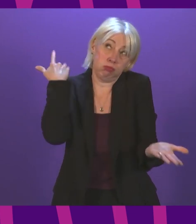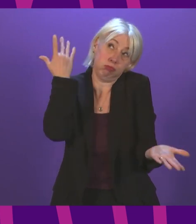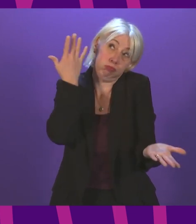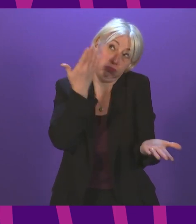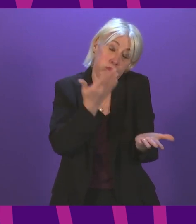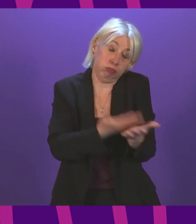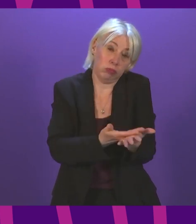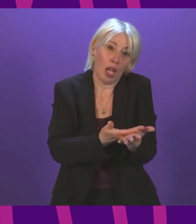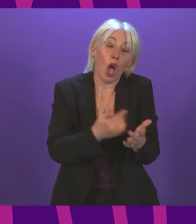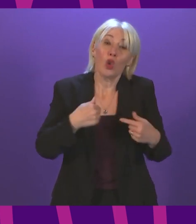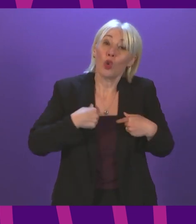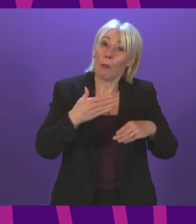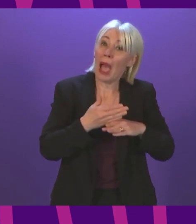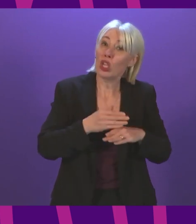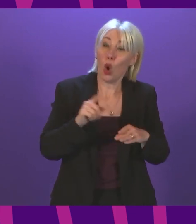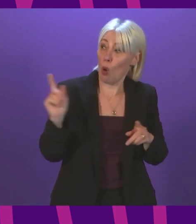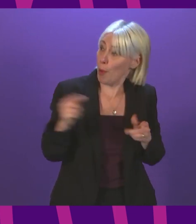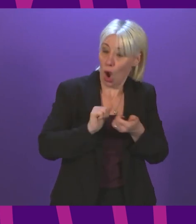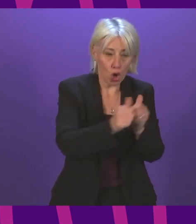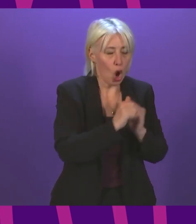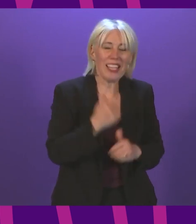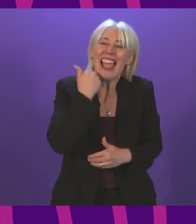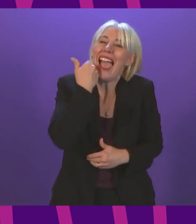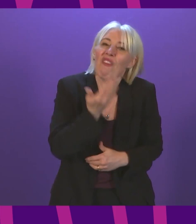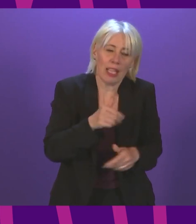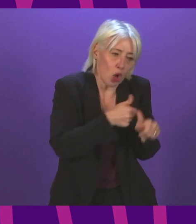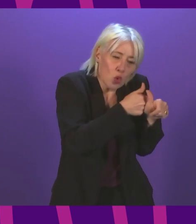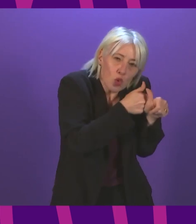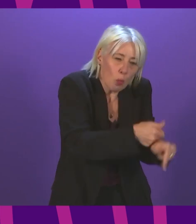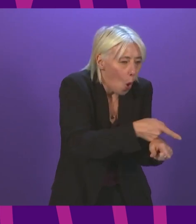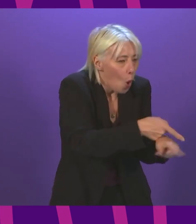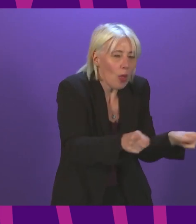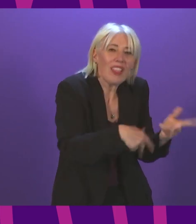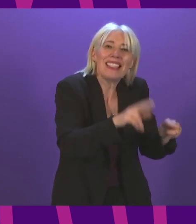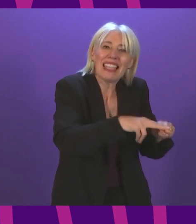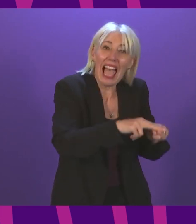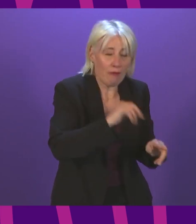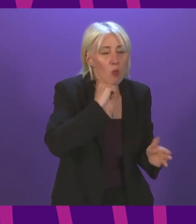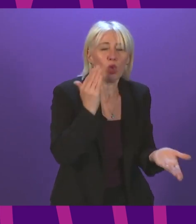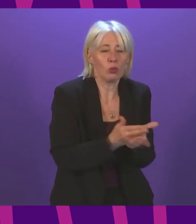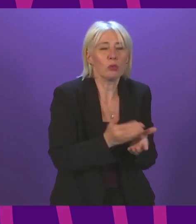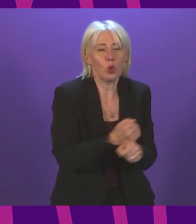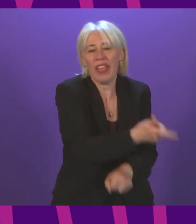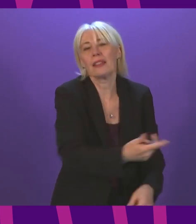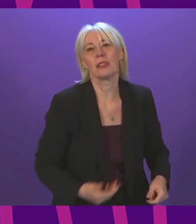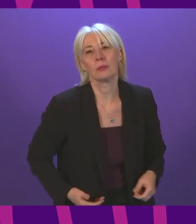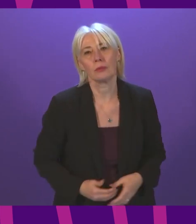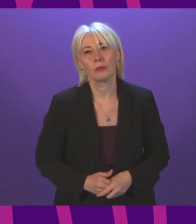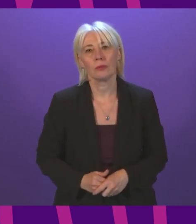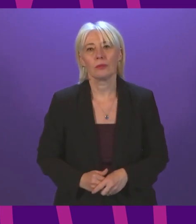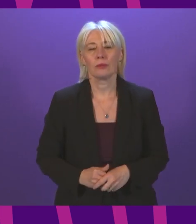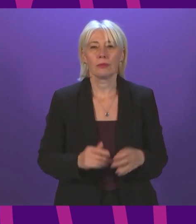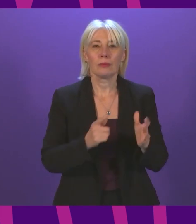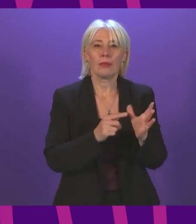with my colleagues across the government is to support those working at the front line and that is exactly what we will do. I call Anna